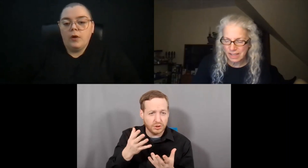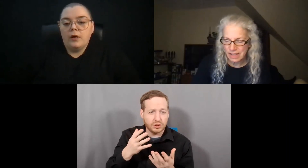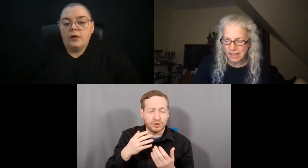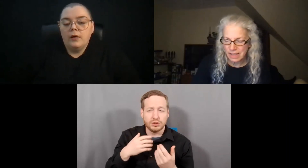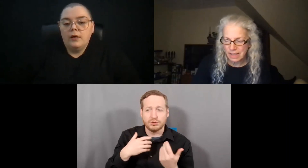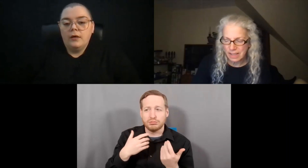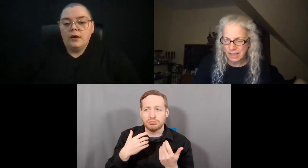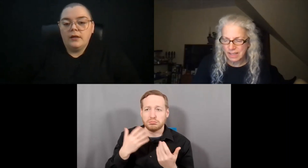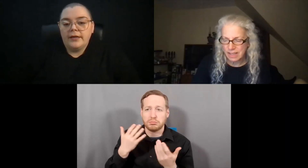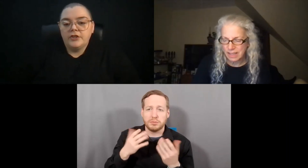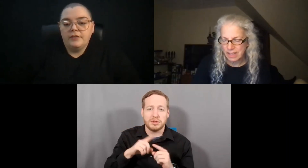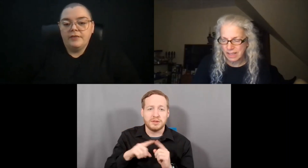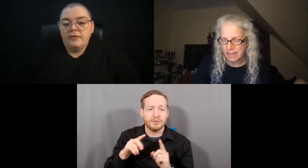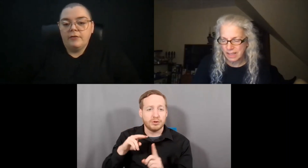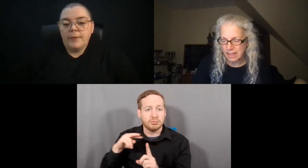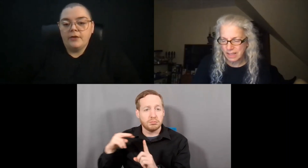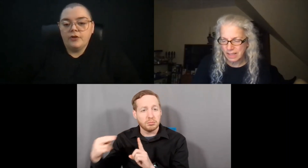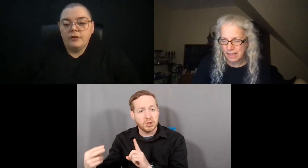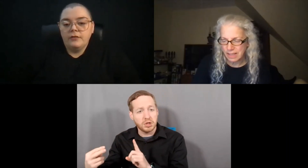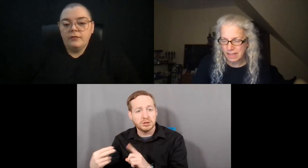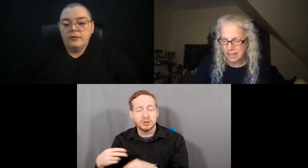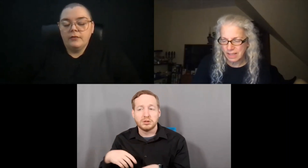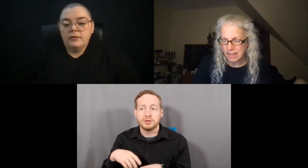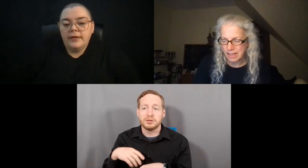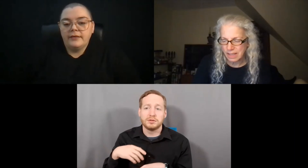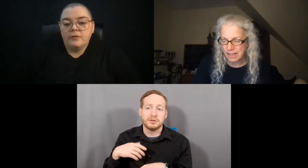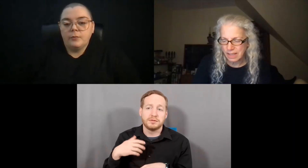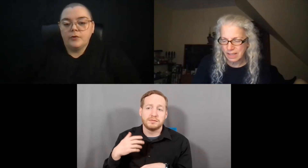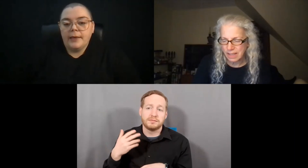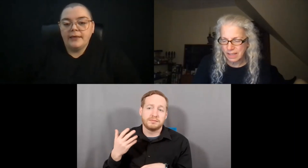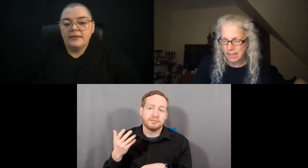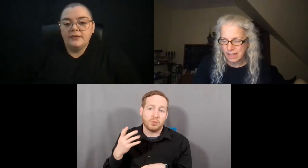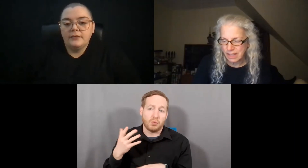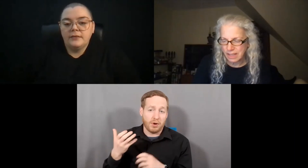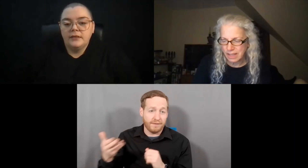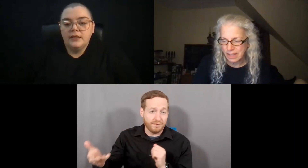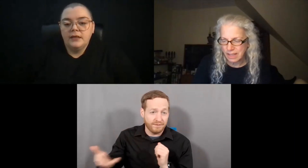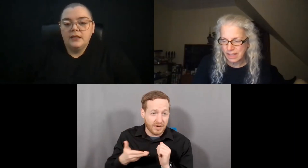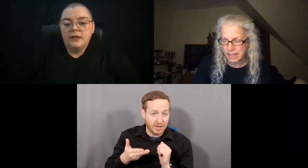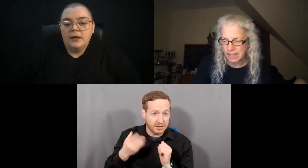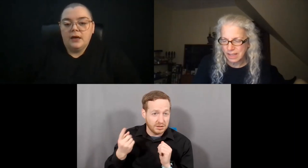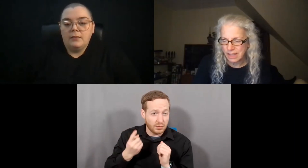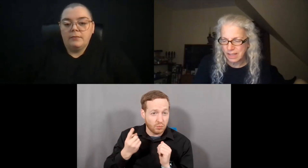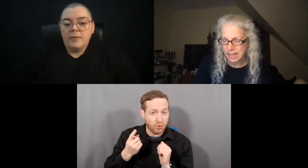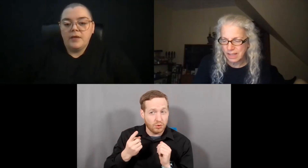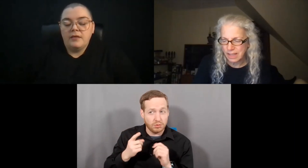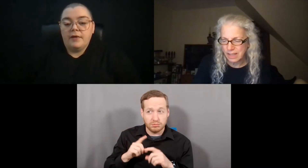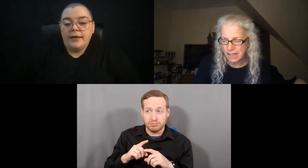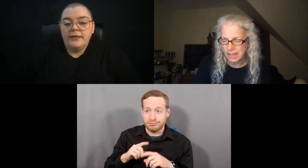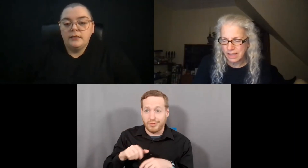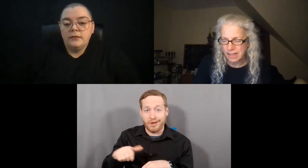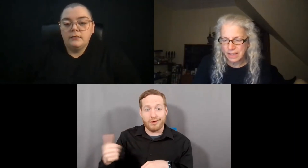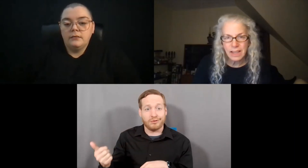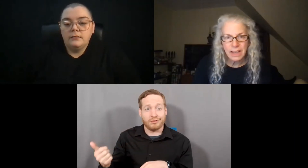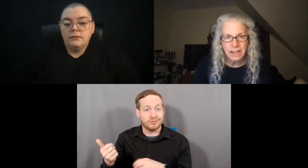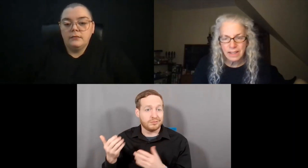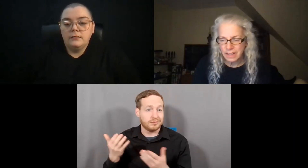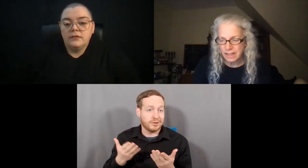more collection of information, get different perspectives, maybe invite